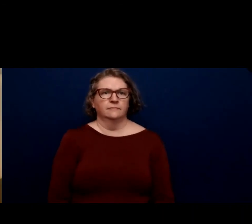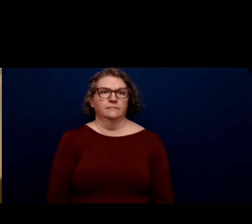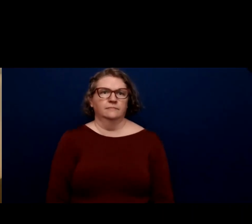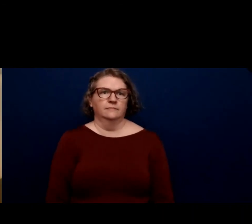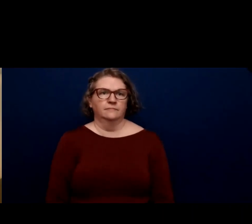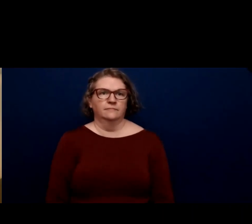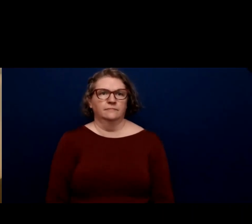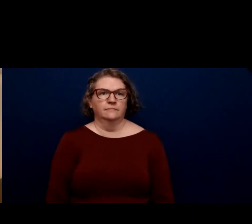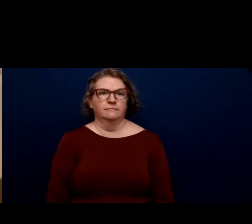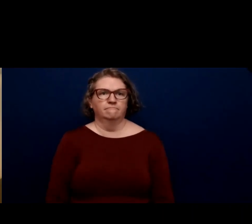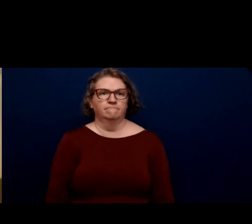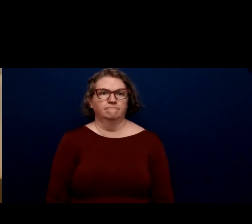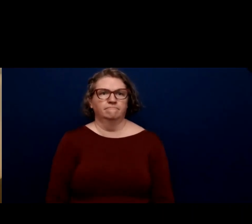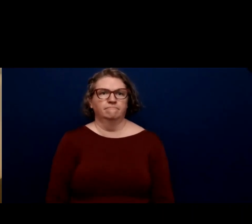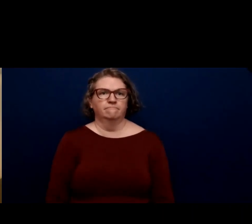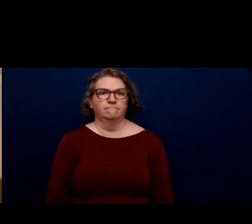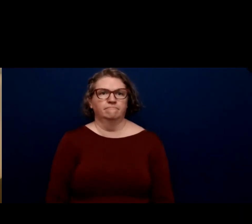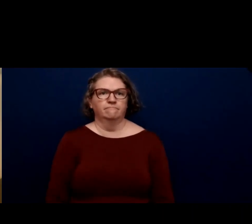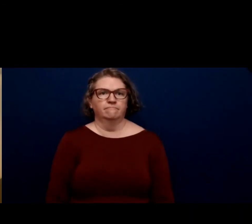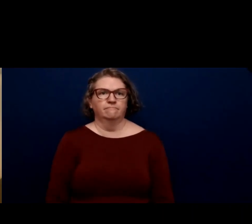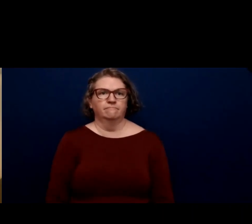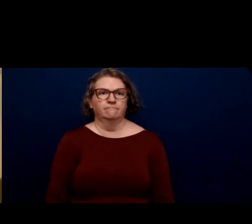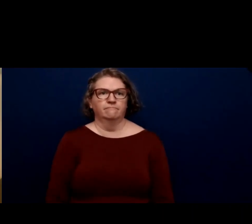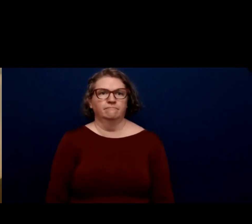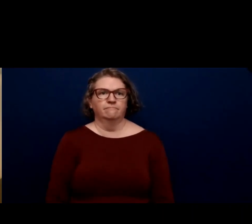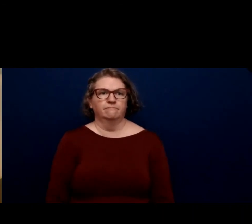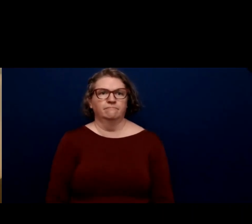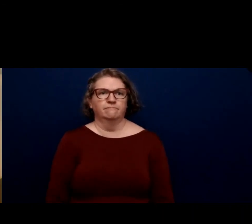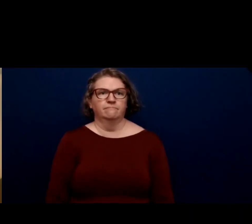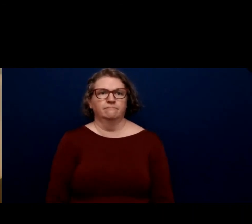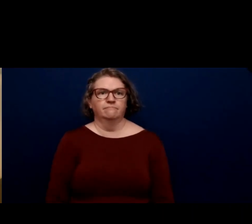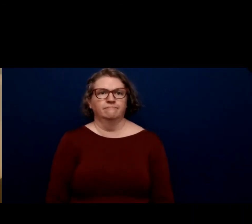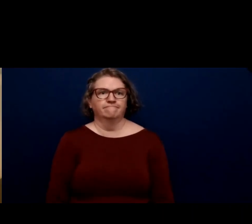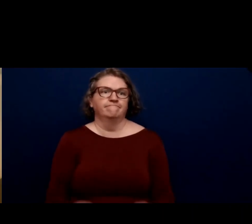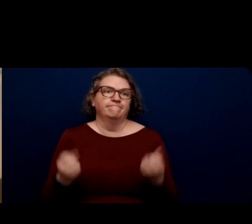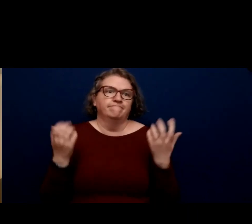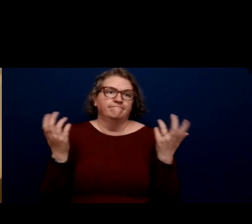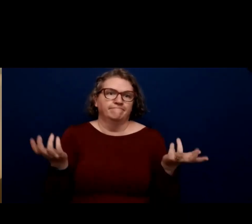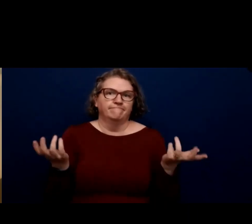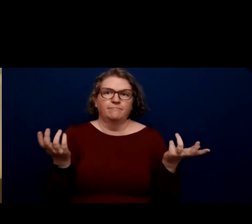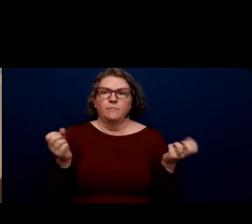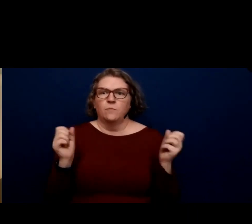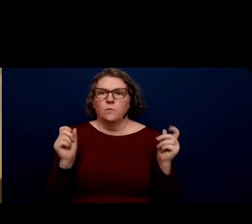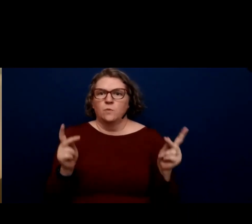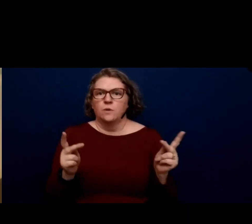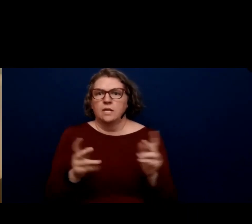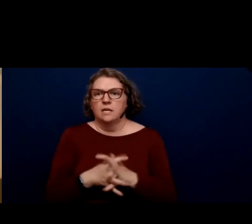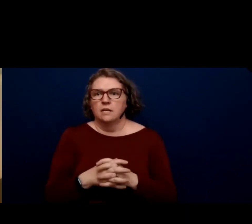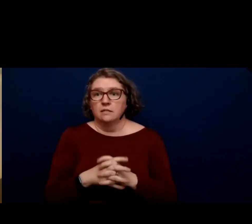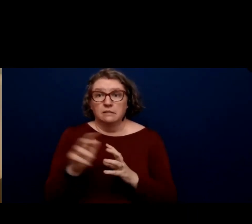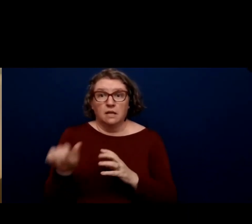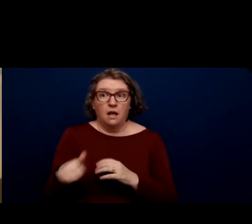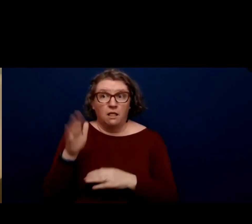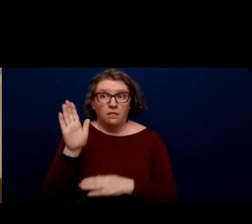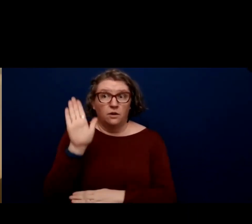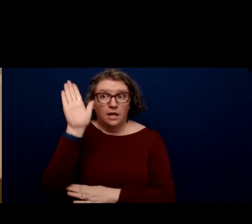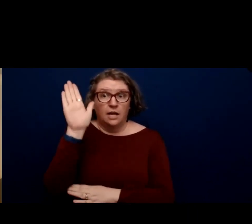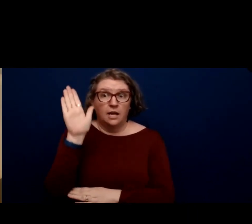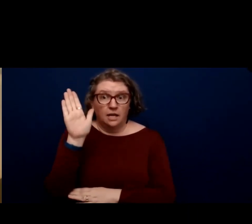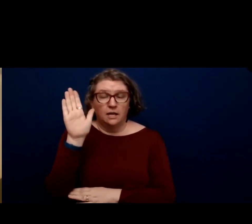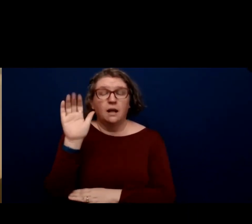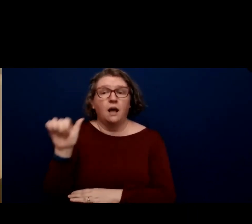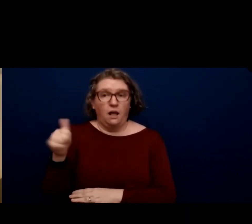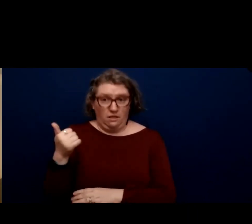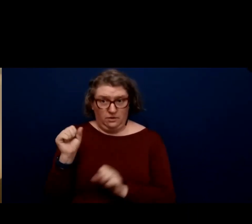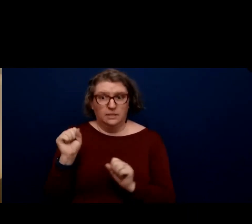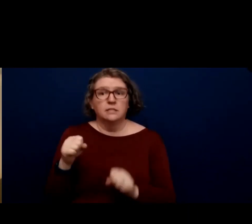Dr. Dr. All right. Looks like raised hand and lowered hand. Dr. Is there another hand? Dr. There was another